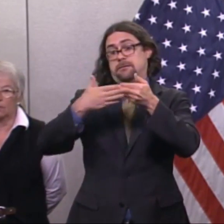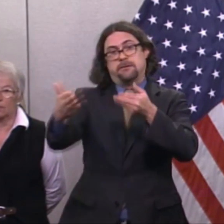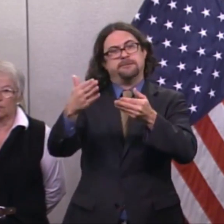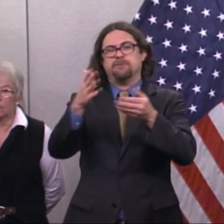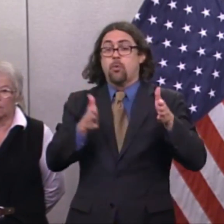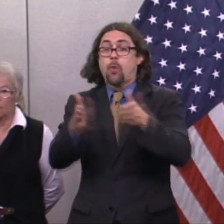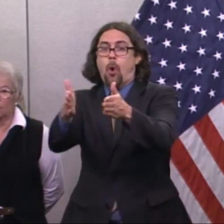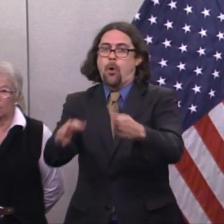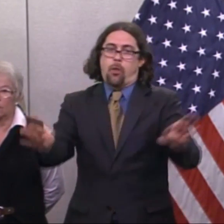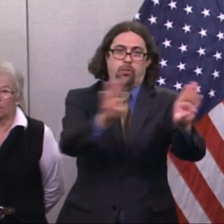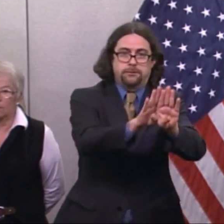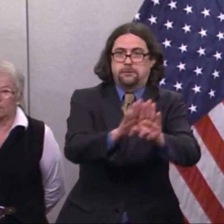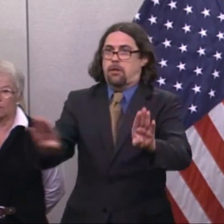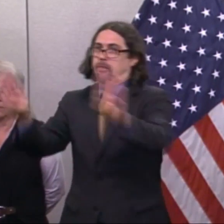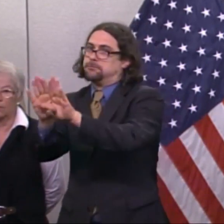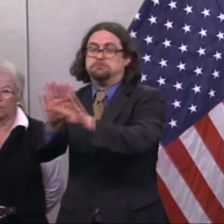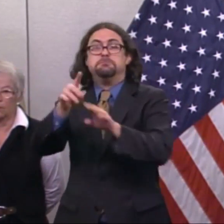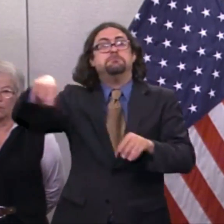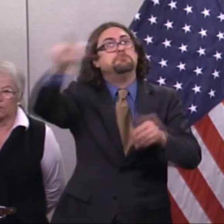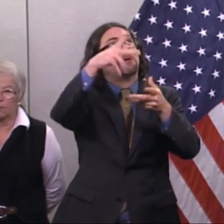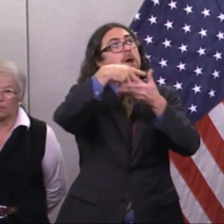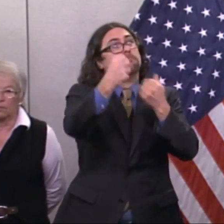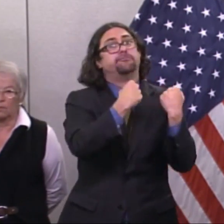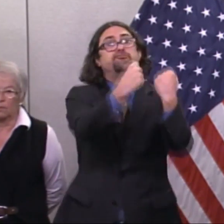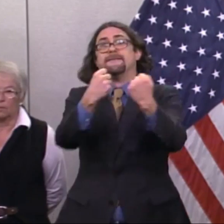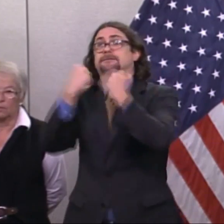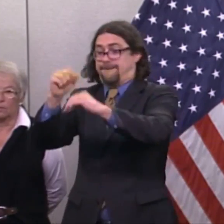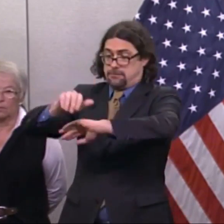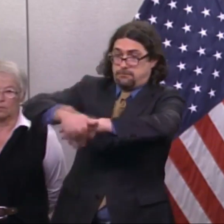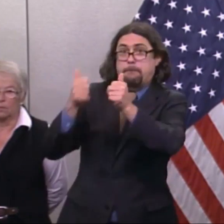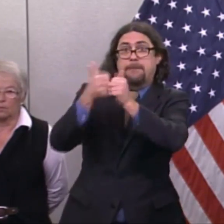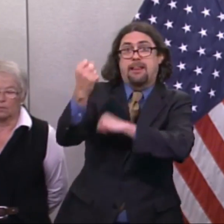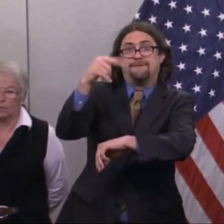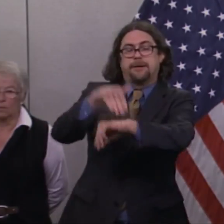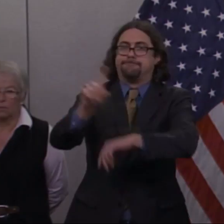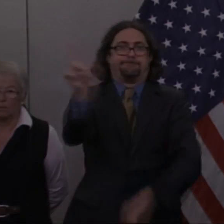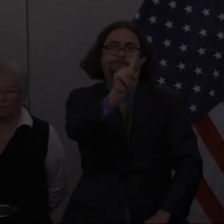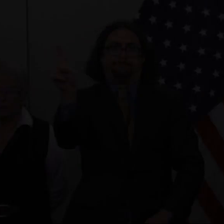And we will continue that emergency declaration until the situation is safe.